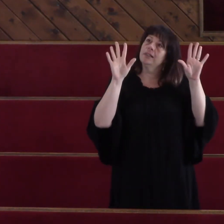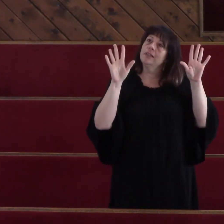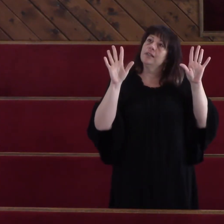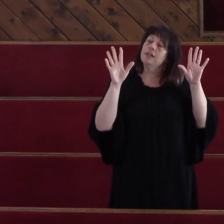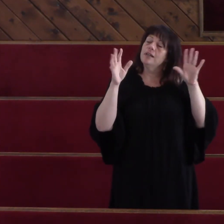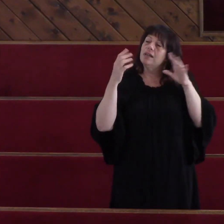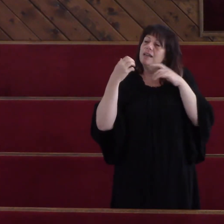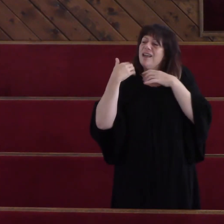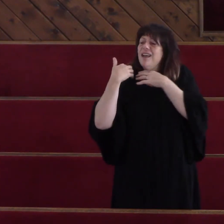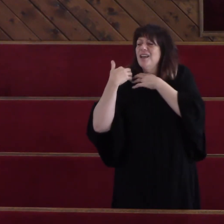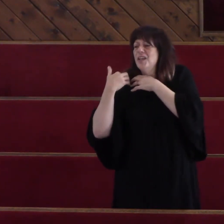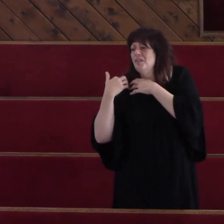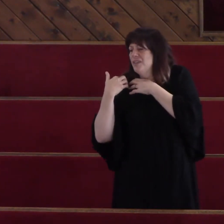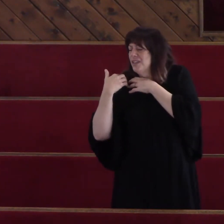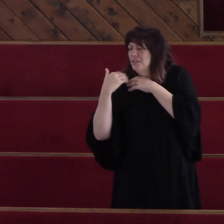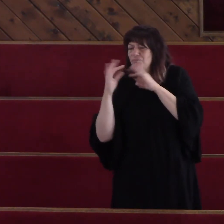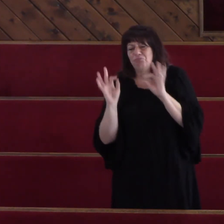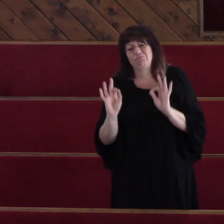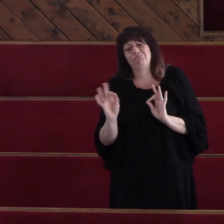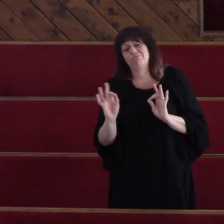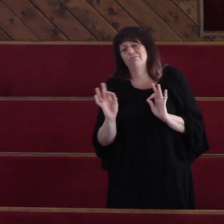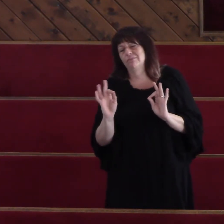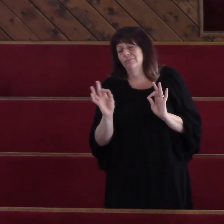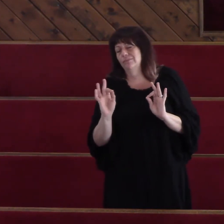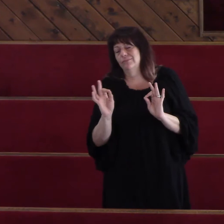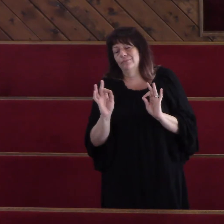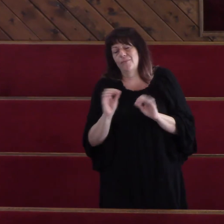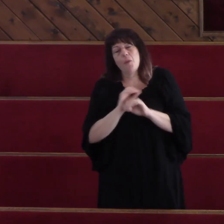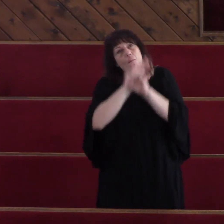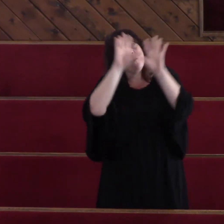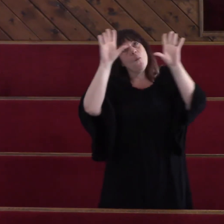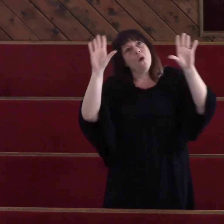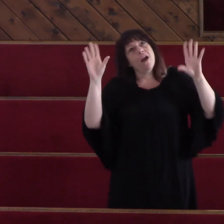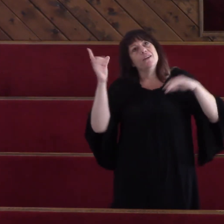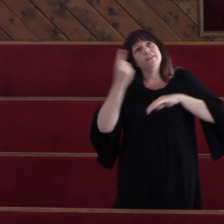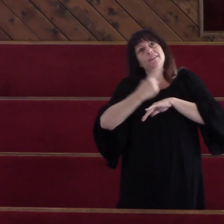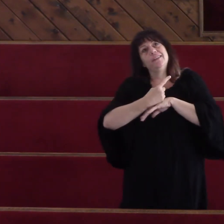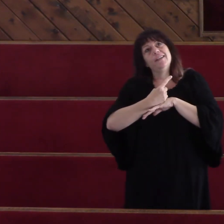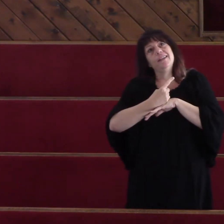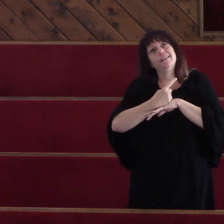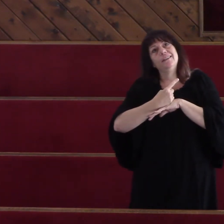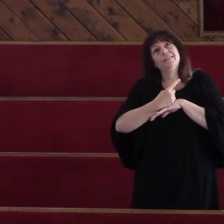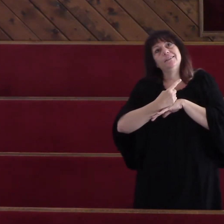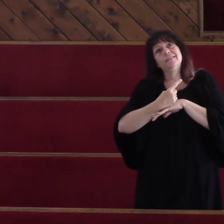My days are given brighter My I just started living